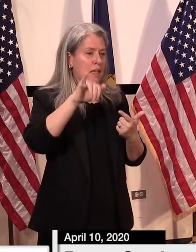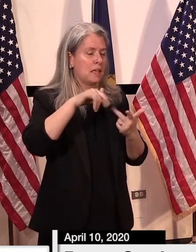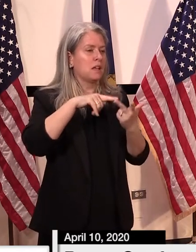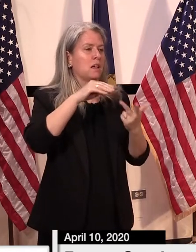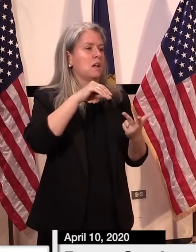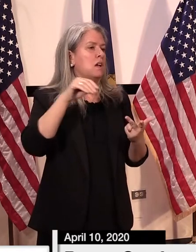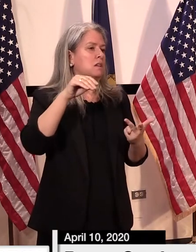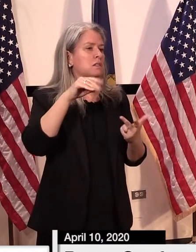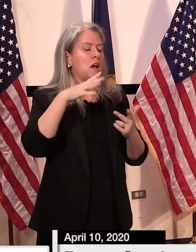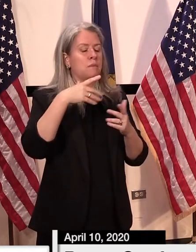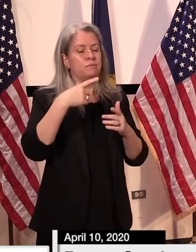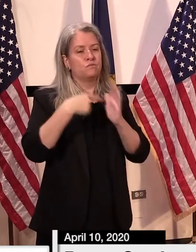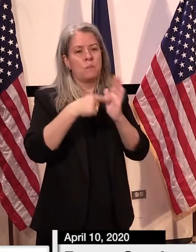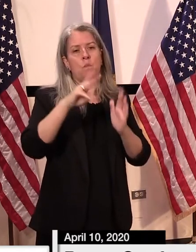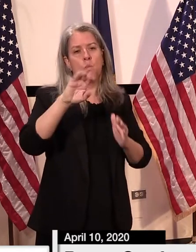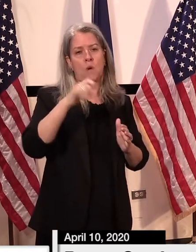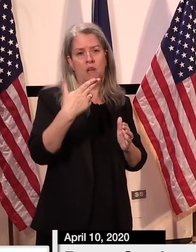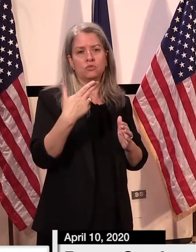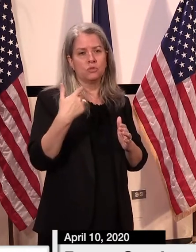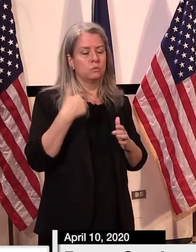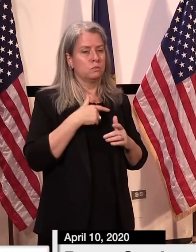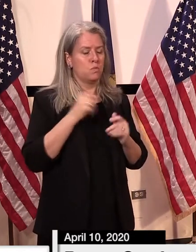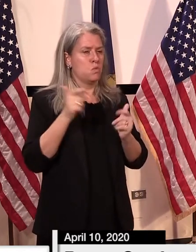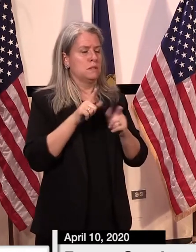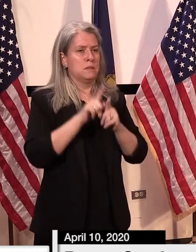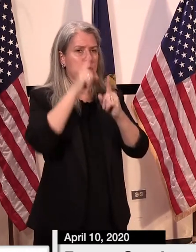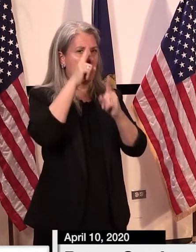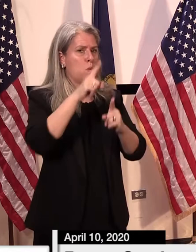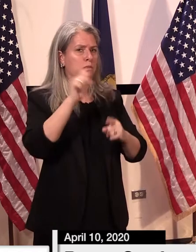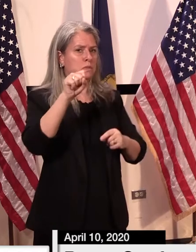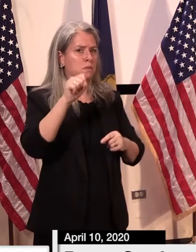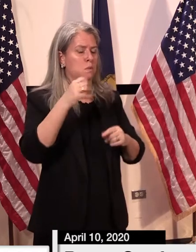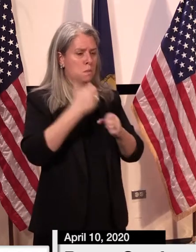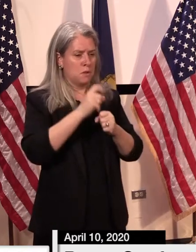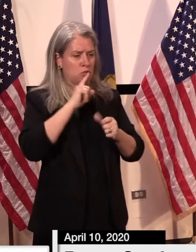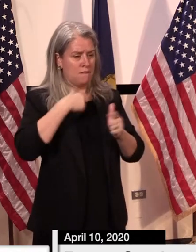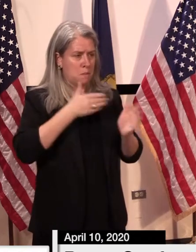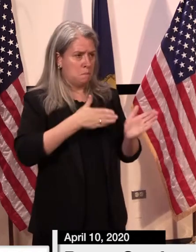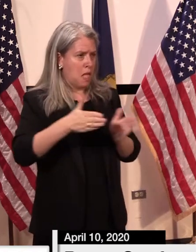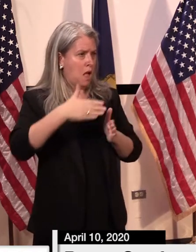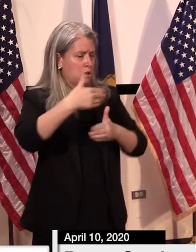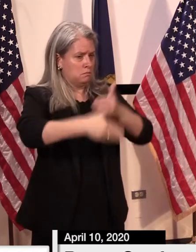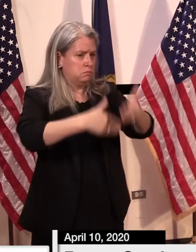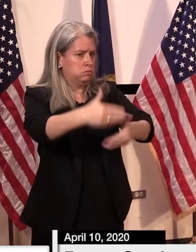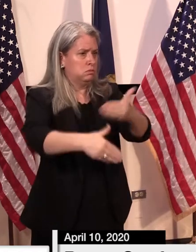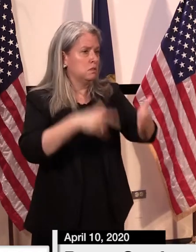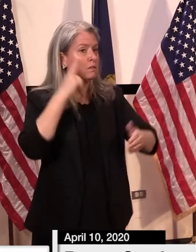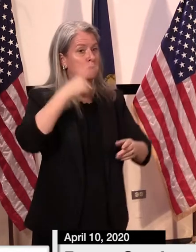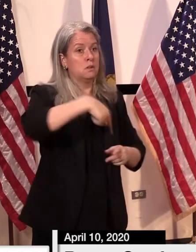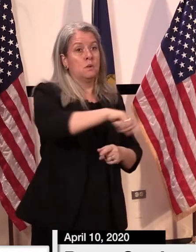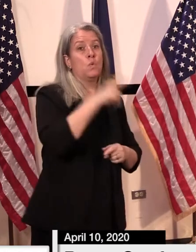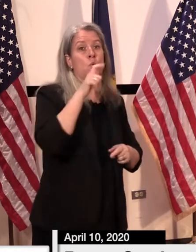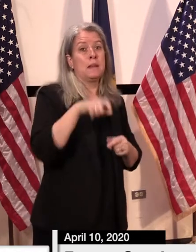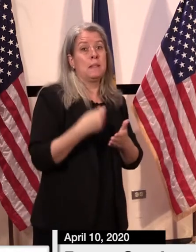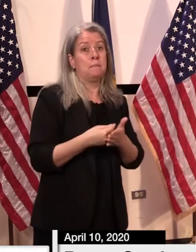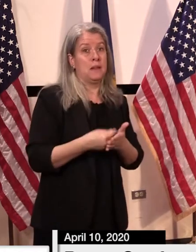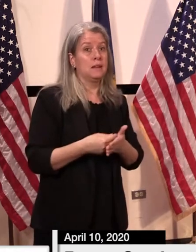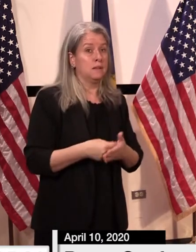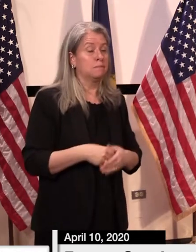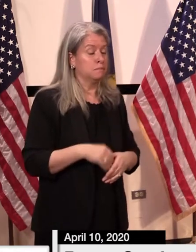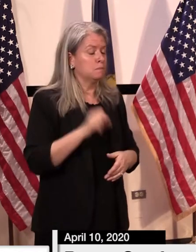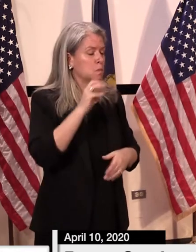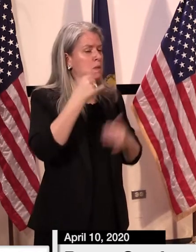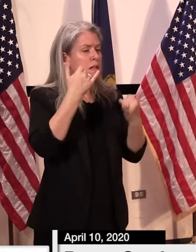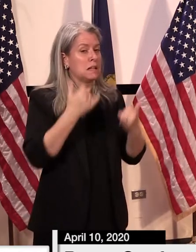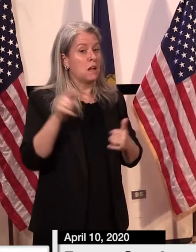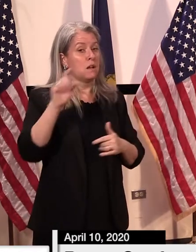uh, and we certainly all have the same goal, and we want to make sure that there's a path forward for anyone needing money. So, with this next, uh, provision